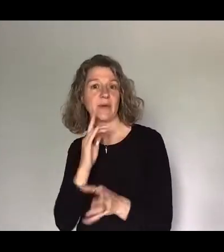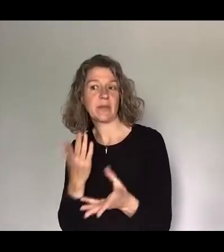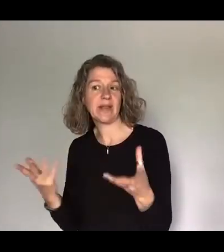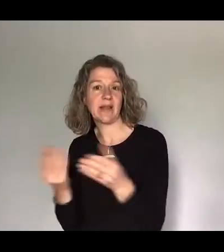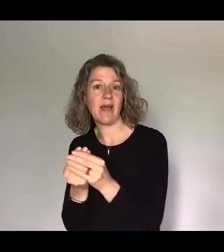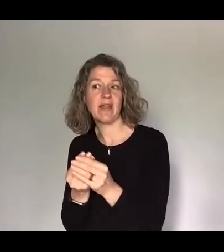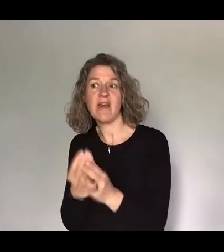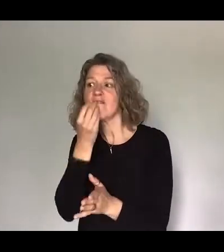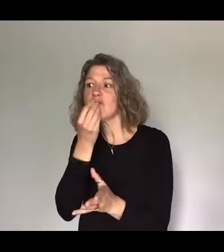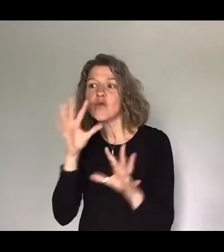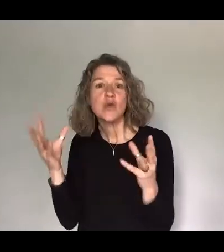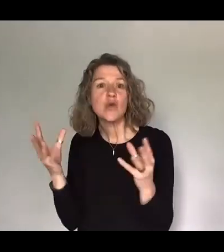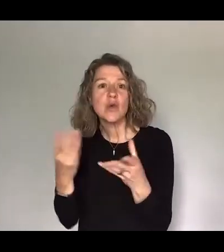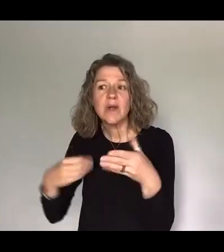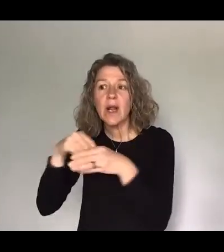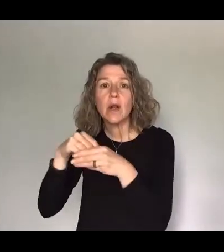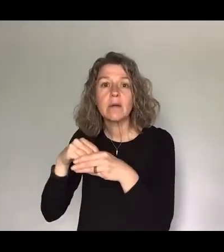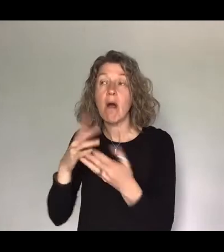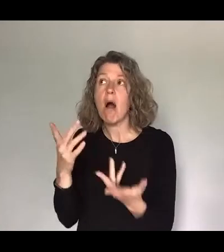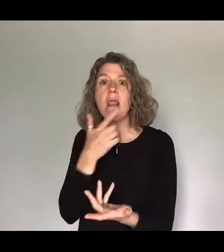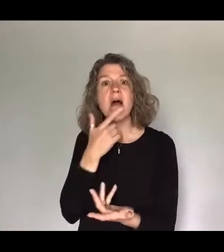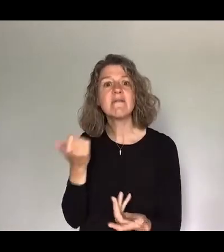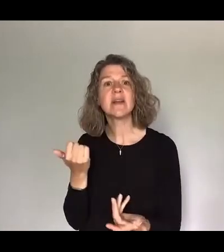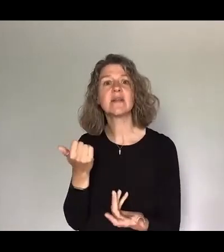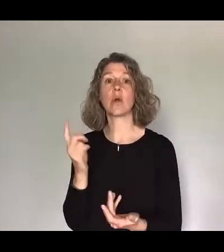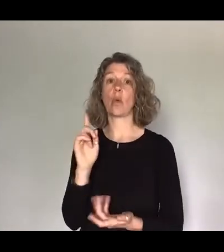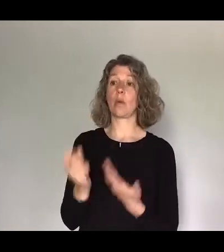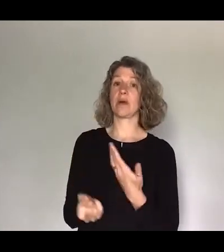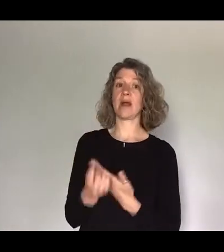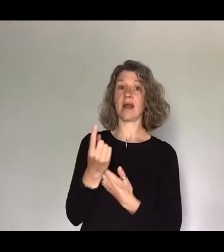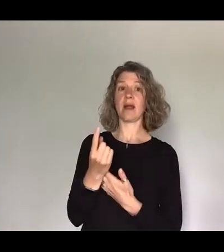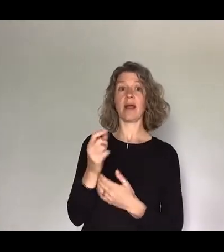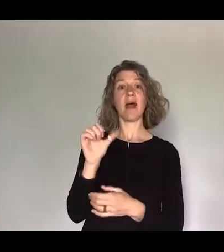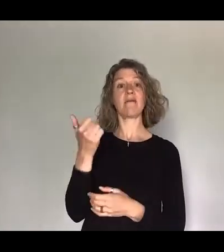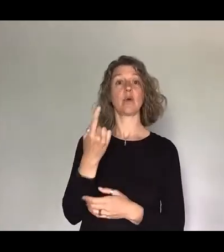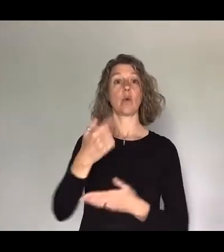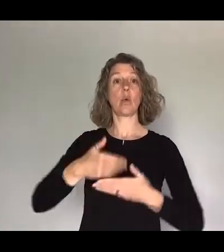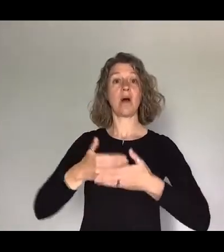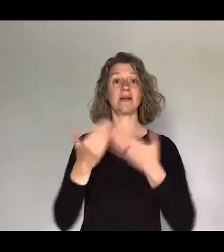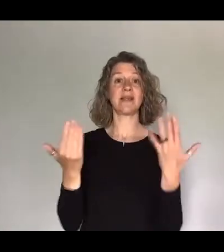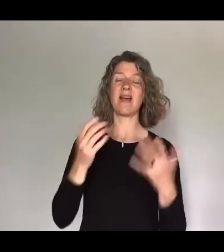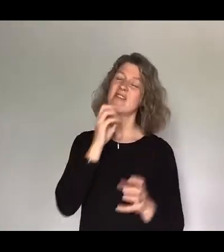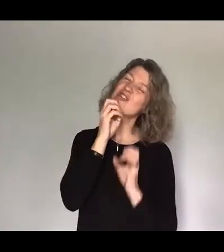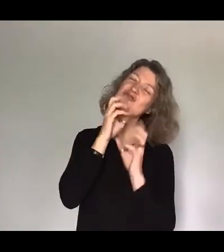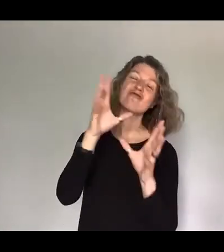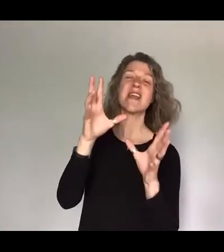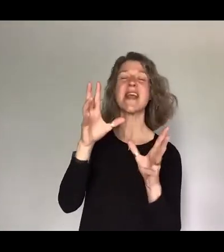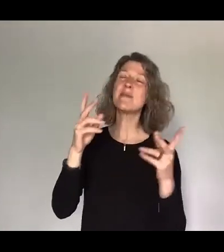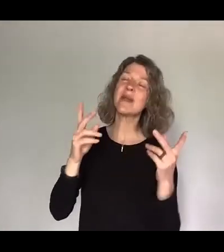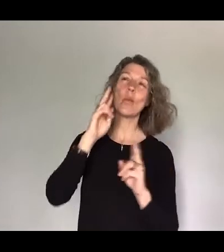package deal it was lovely and so what would happen is after a day of like screaming along to our favorite songs getting